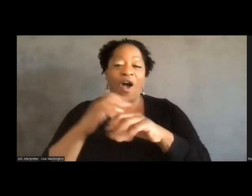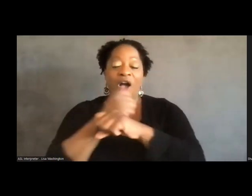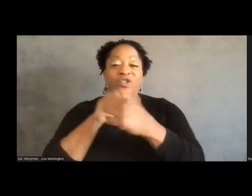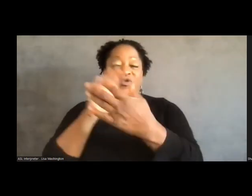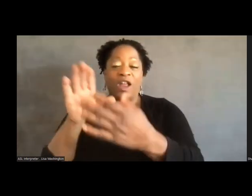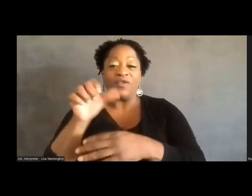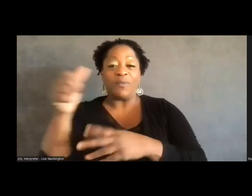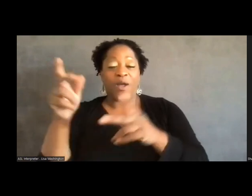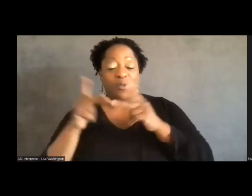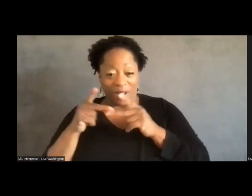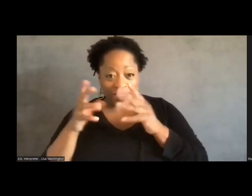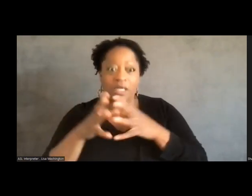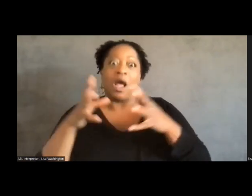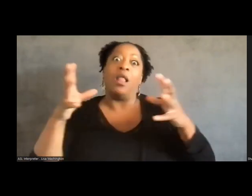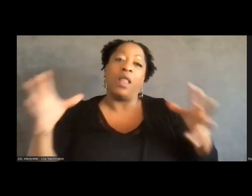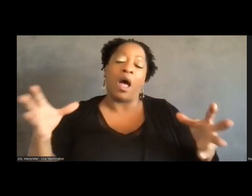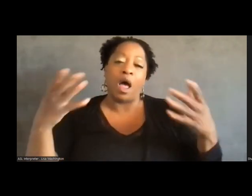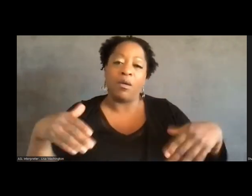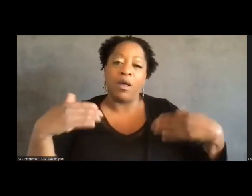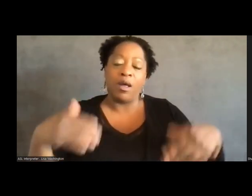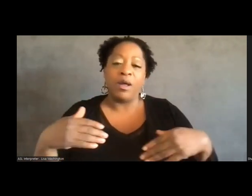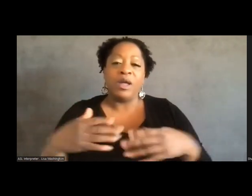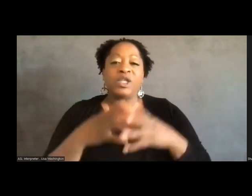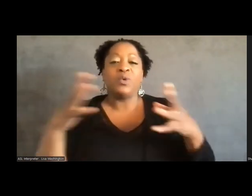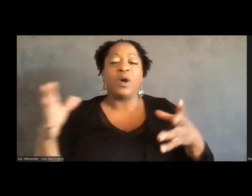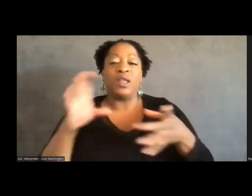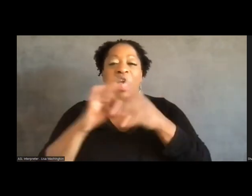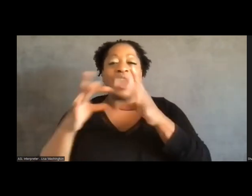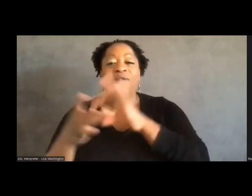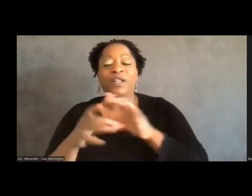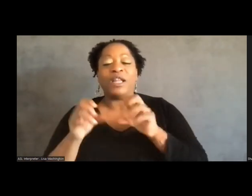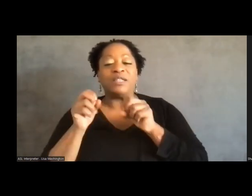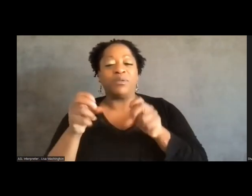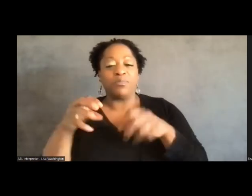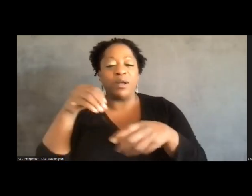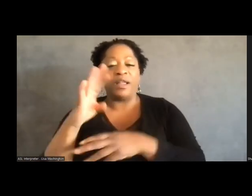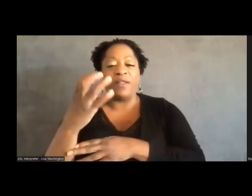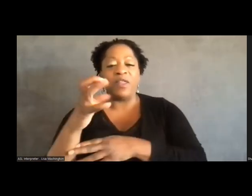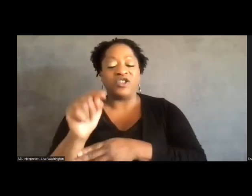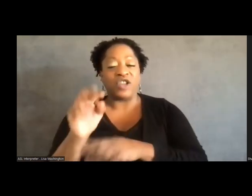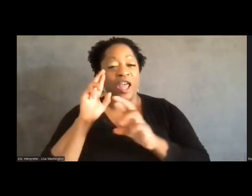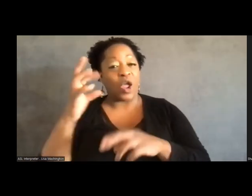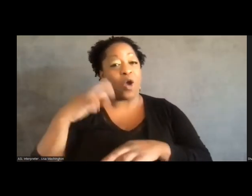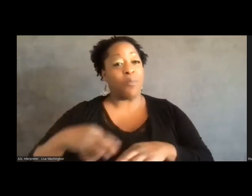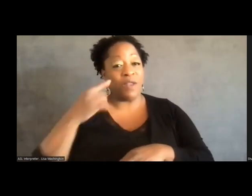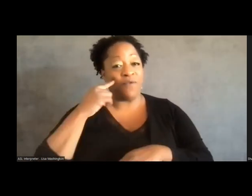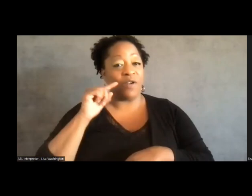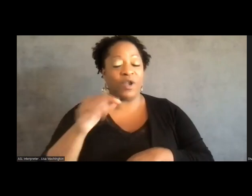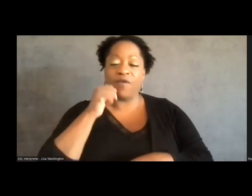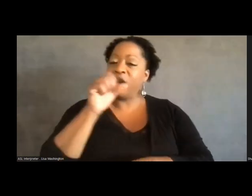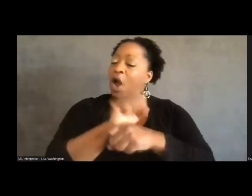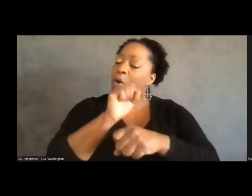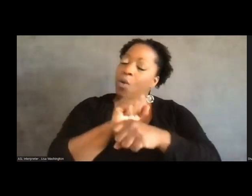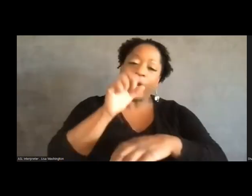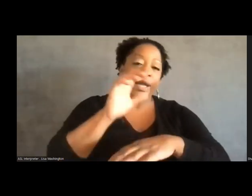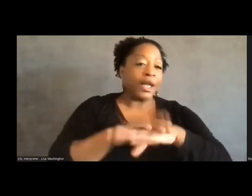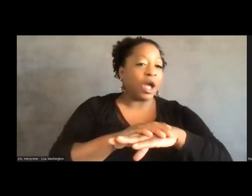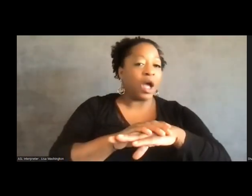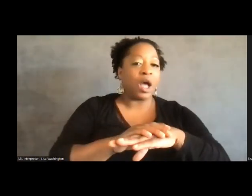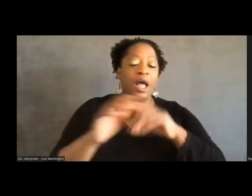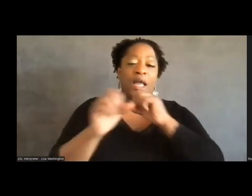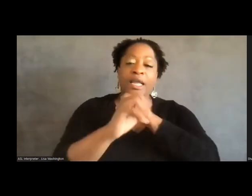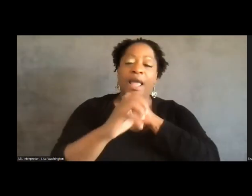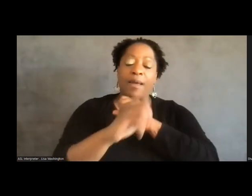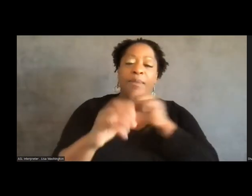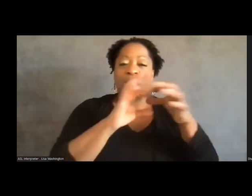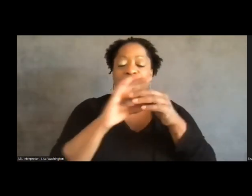lot. So I'm going to hopefully drop a bunch of links that I hope will be useful to you, even if you're not working on campaigns around